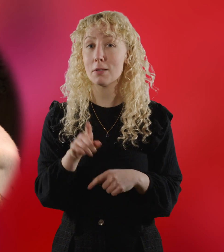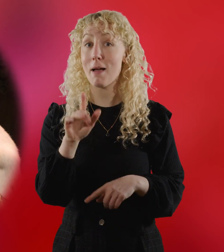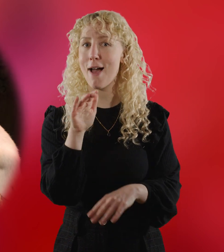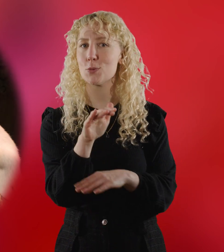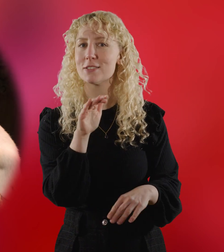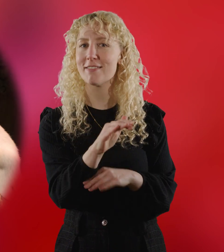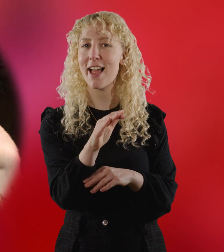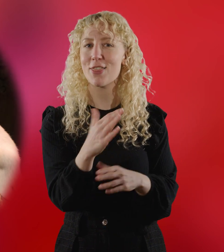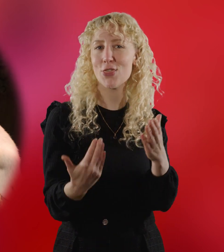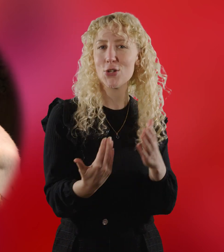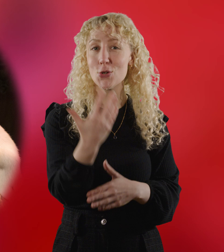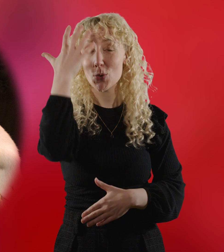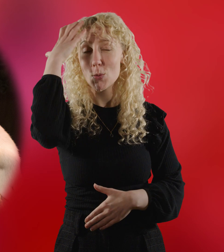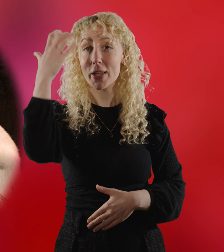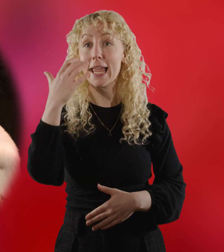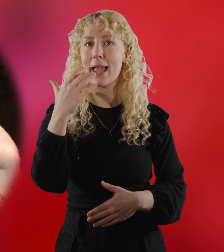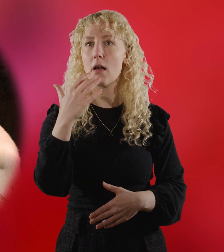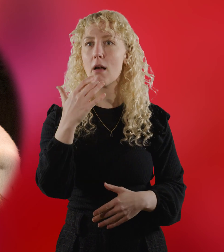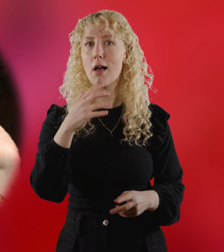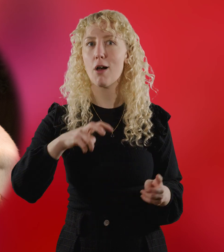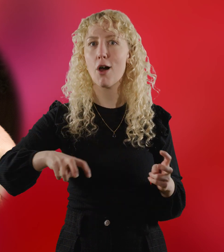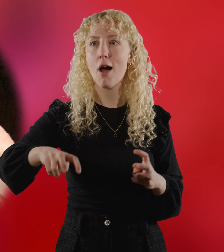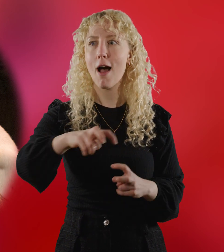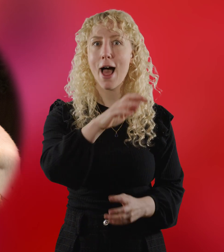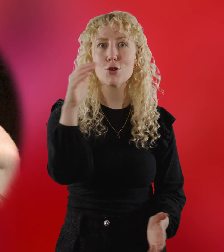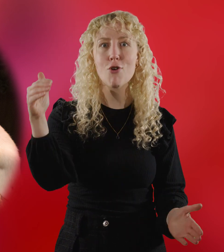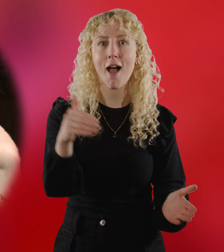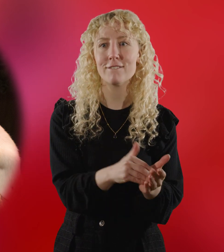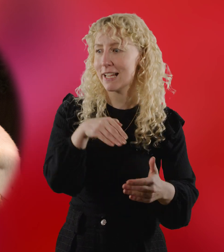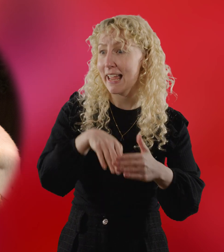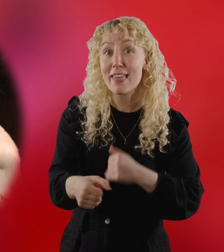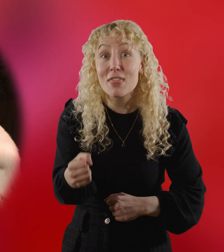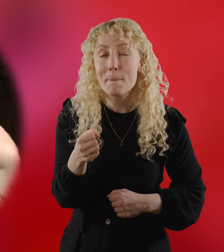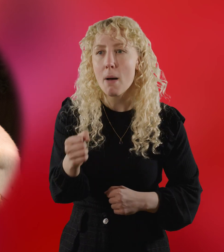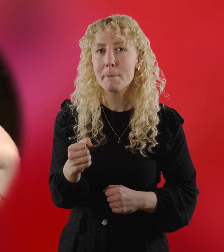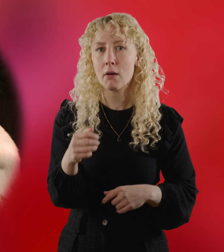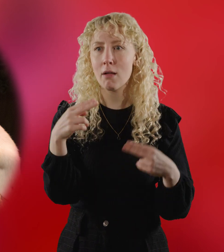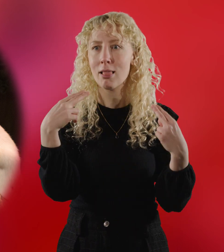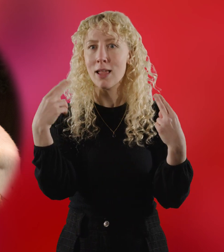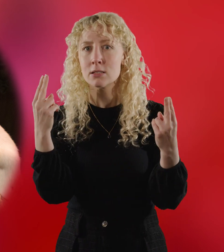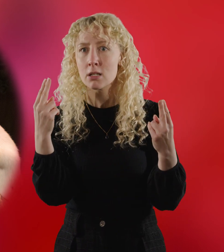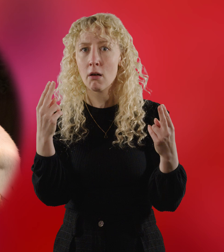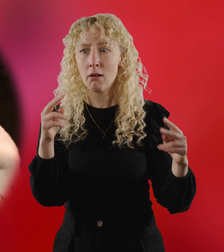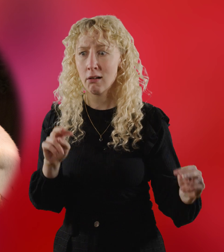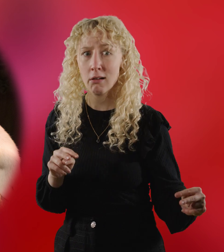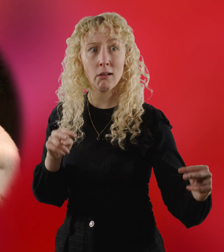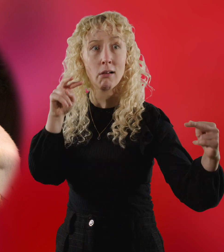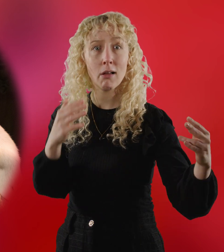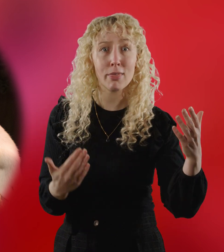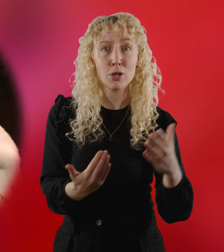coronation, the king arrives. And Liz finds herself face to face with the one man who can bring